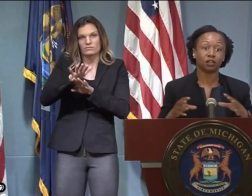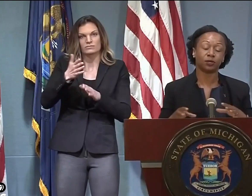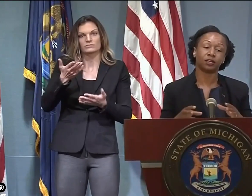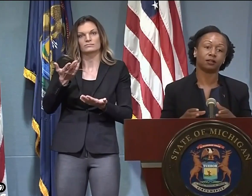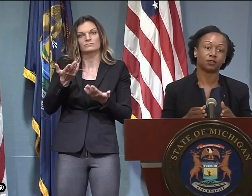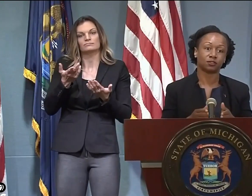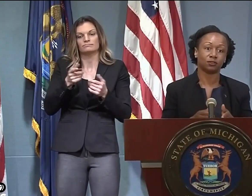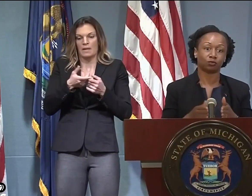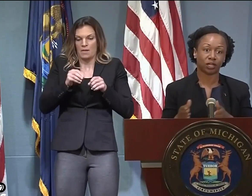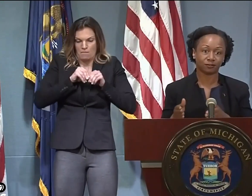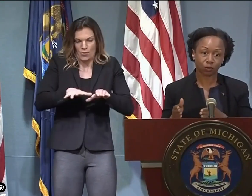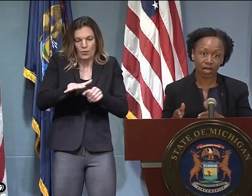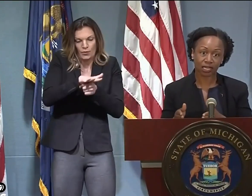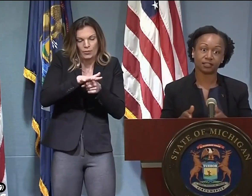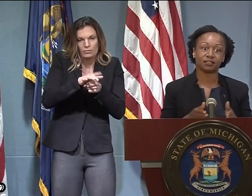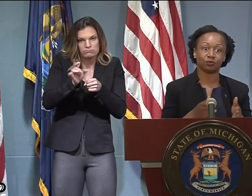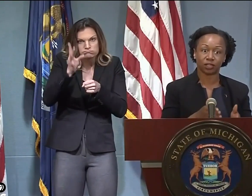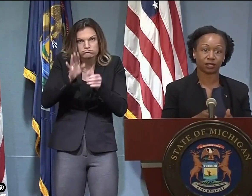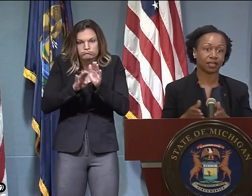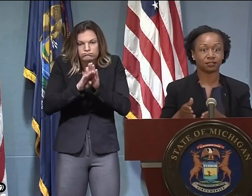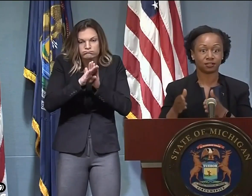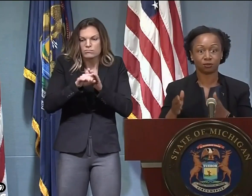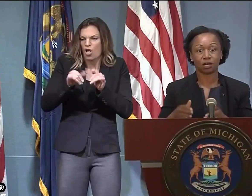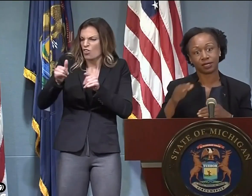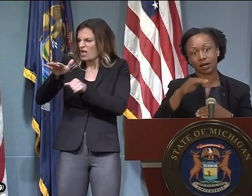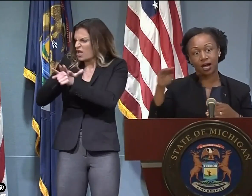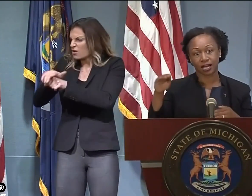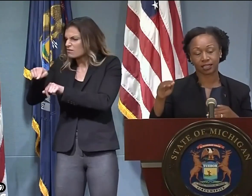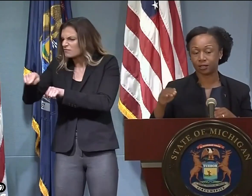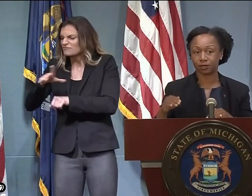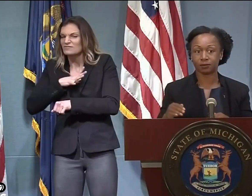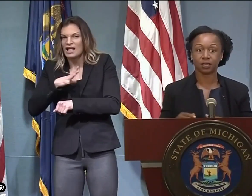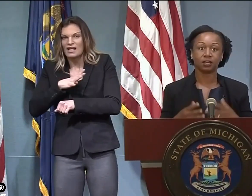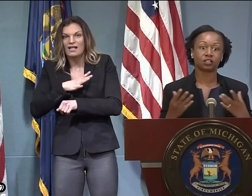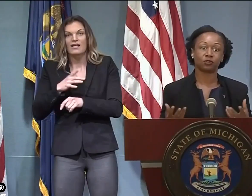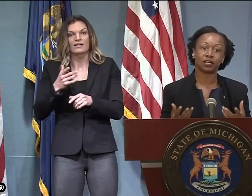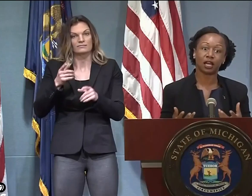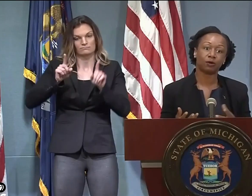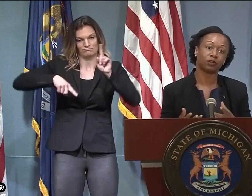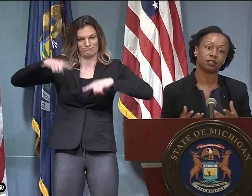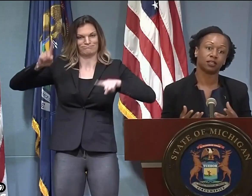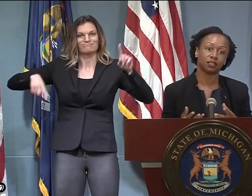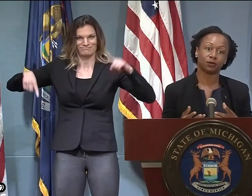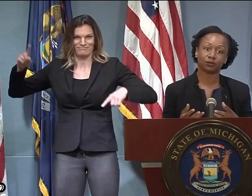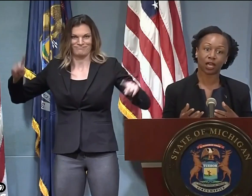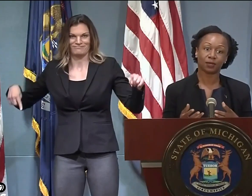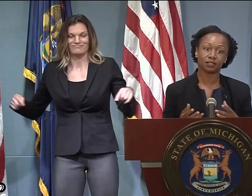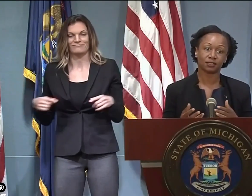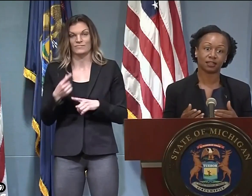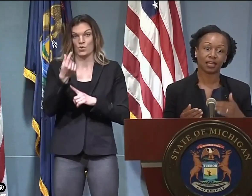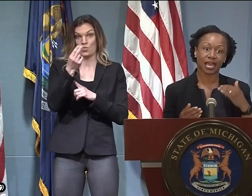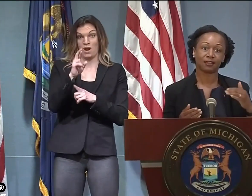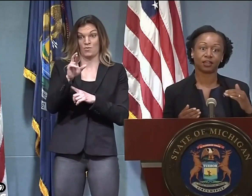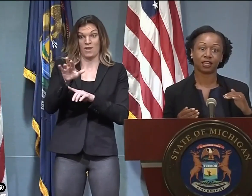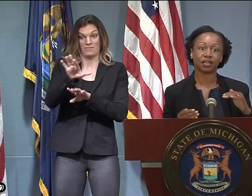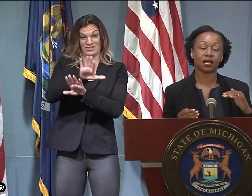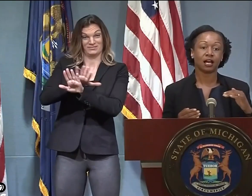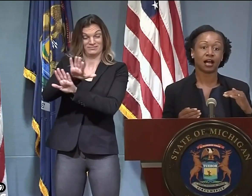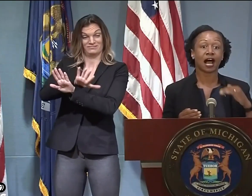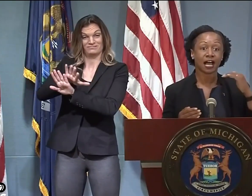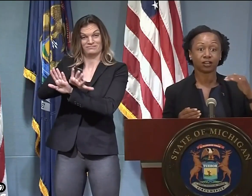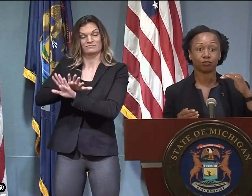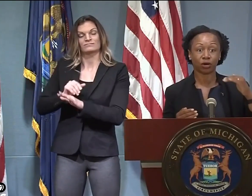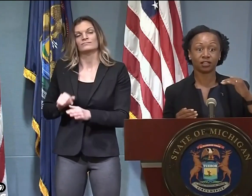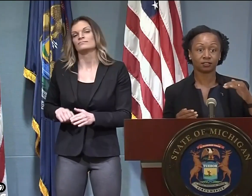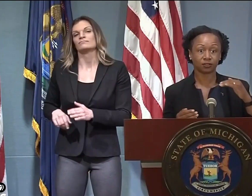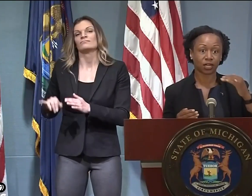region might have a different look when it comes to the rate of rise and when cases go up and how high they go up. So right now what we're seeing